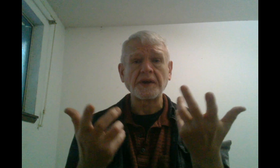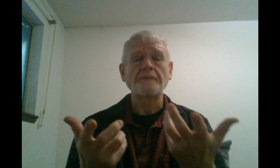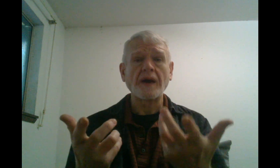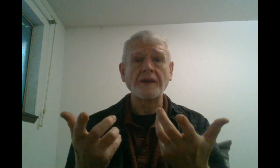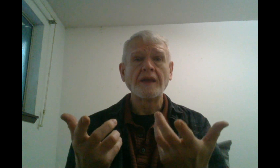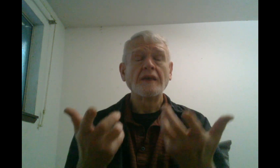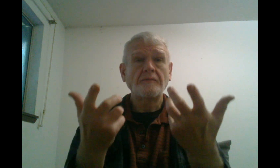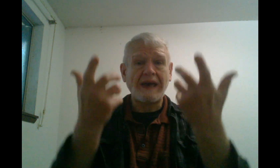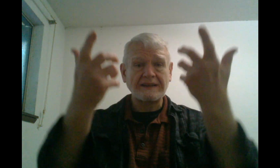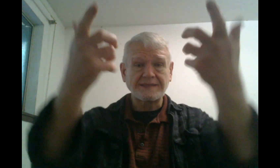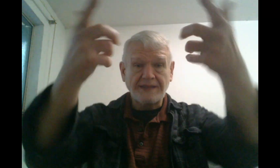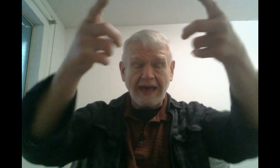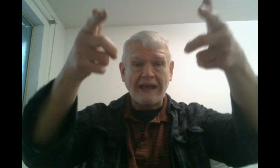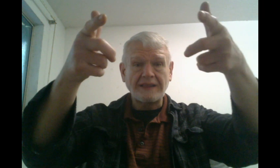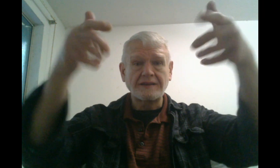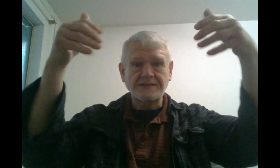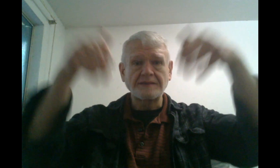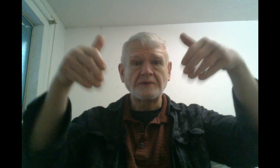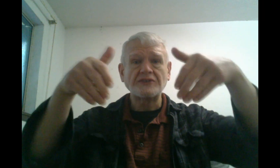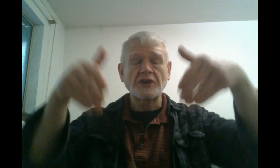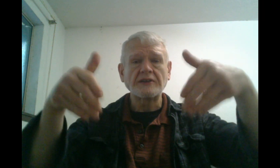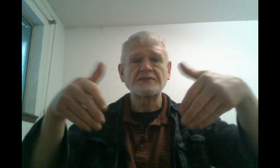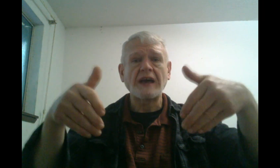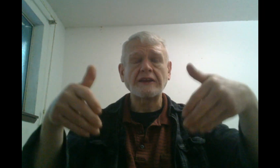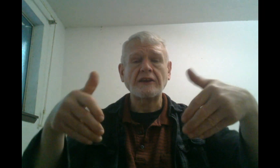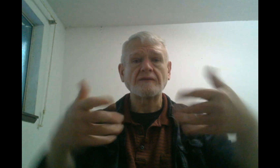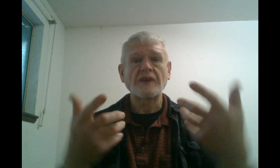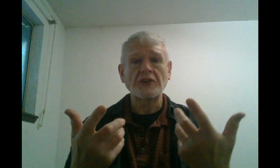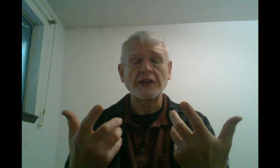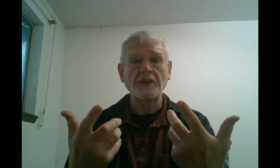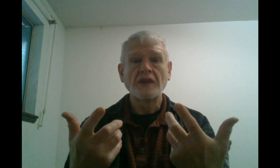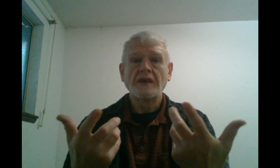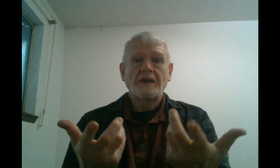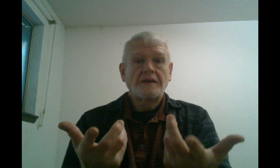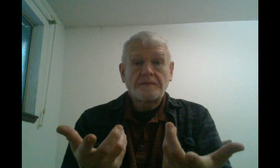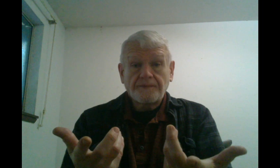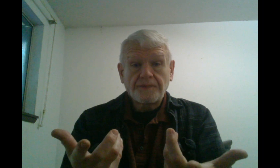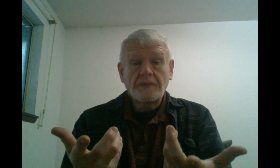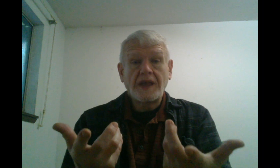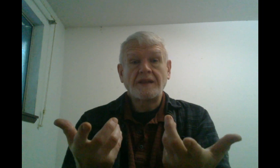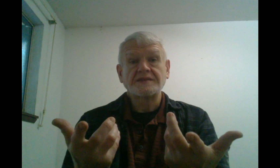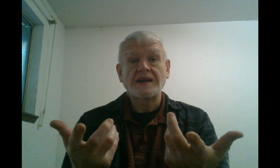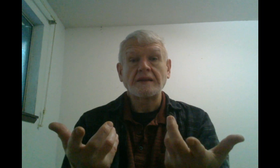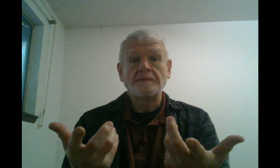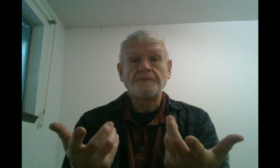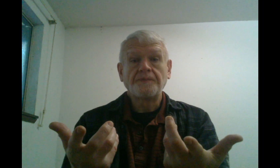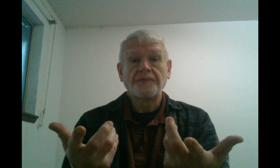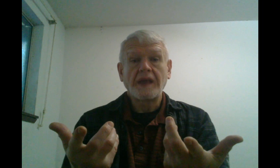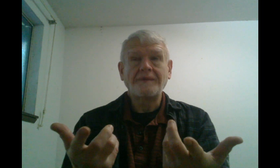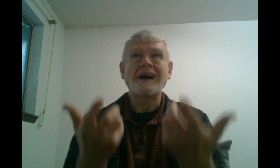dump run. Past that, there's some of my junk inside here. Very little. And then it's done. I mean,